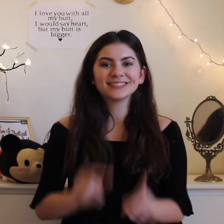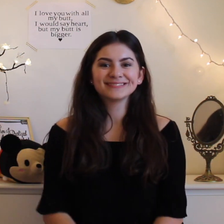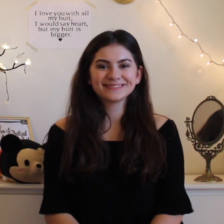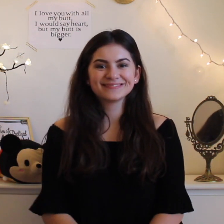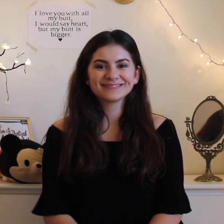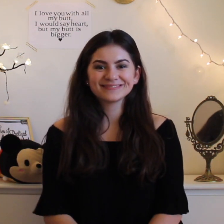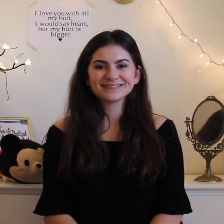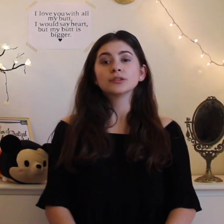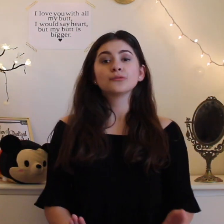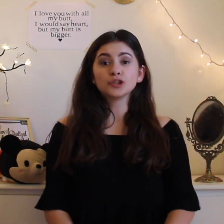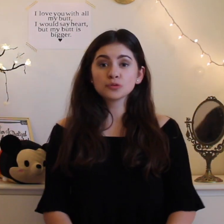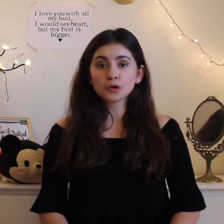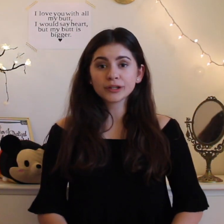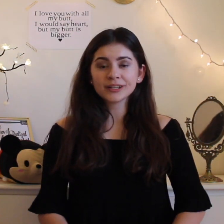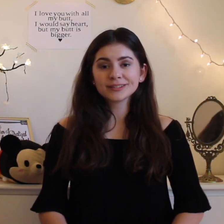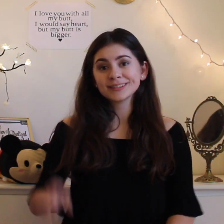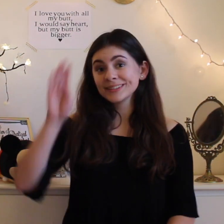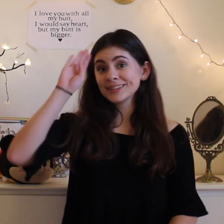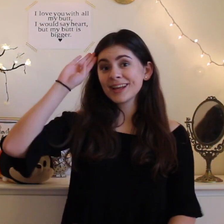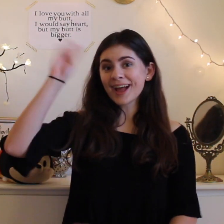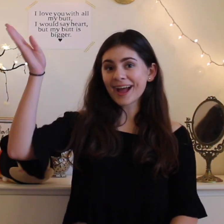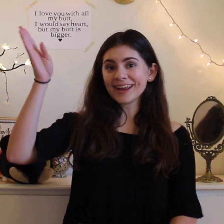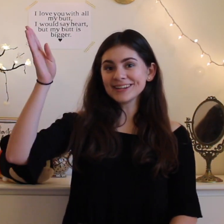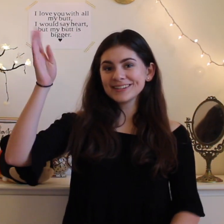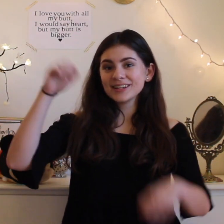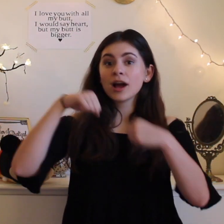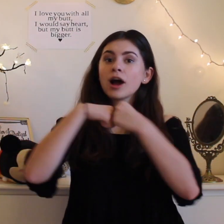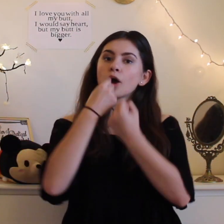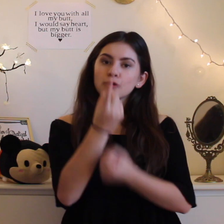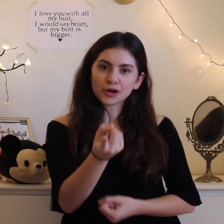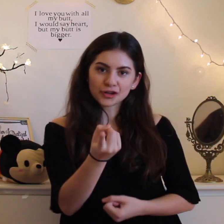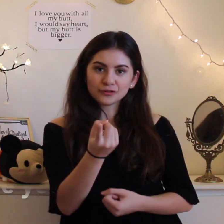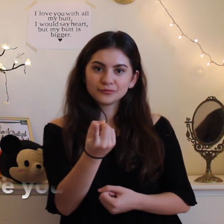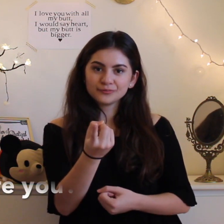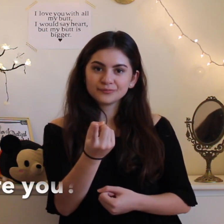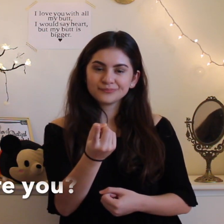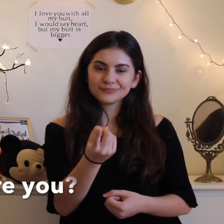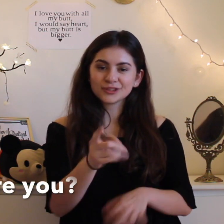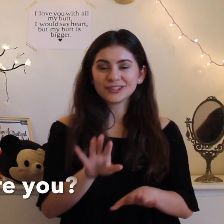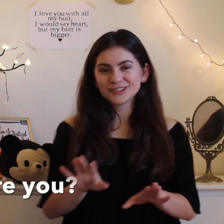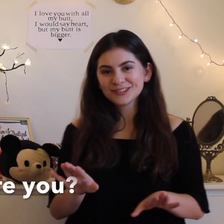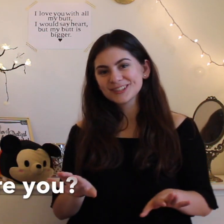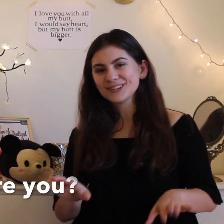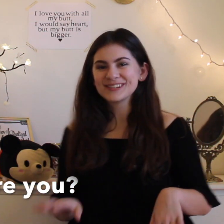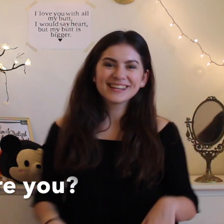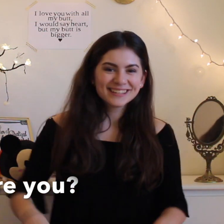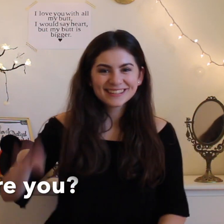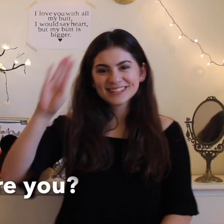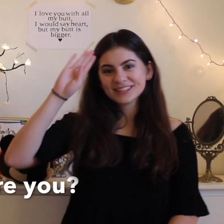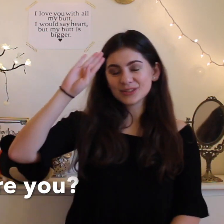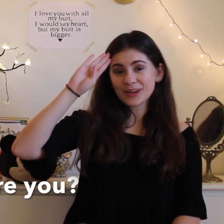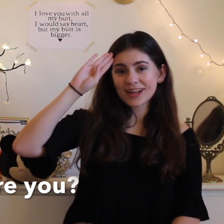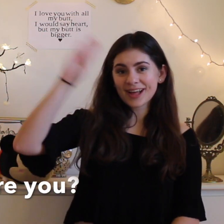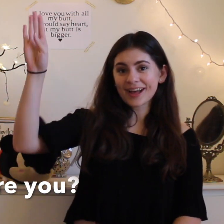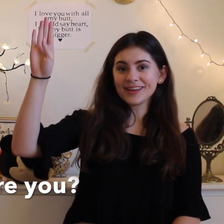the first word is hi how are you so let's do this slowly so hi